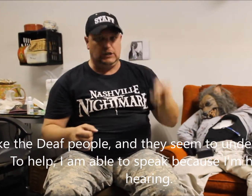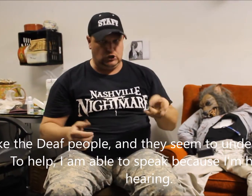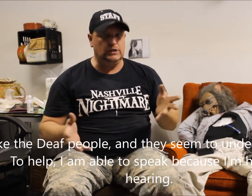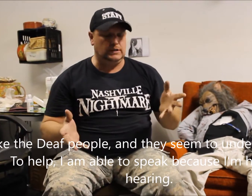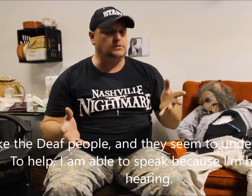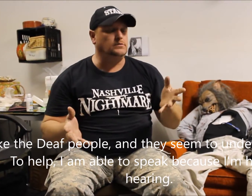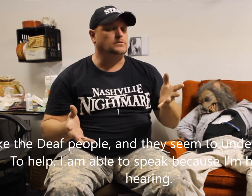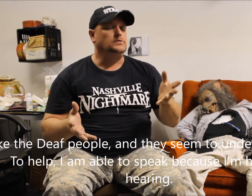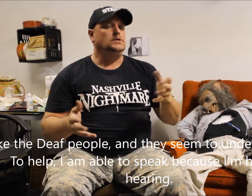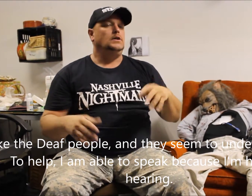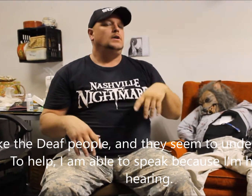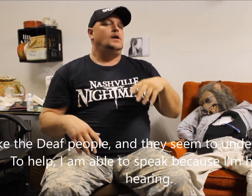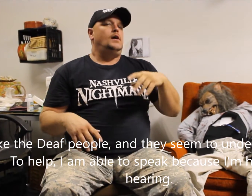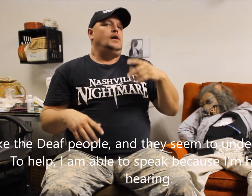am able to speak because I'm hard of hearing.